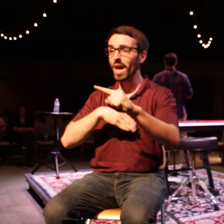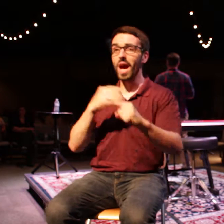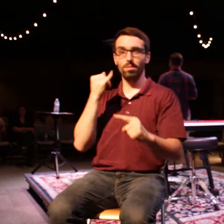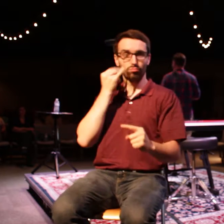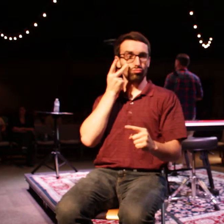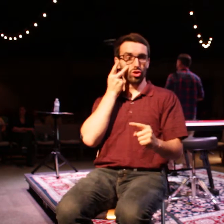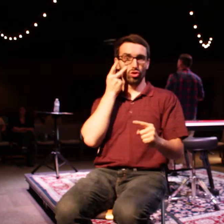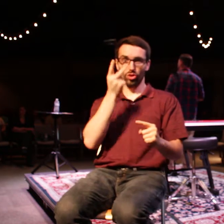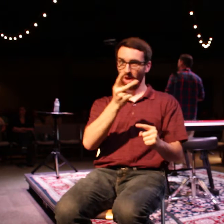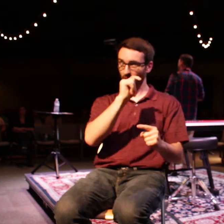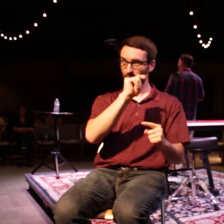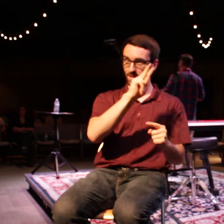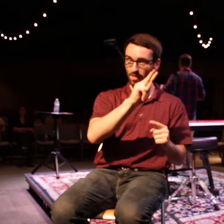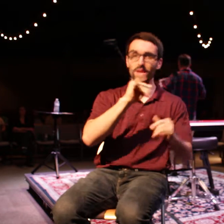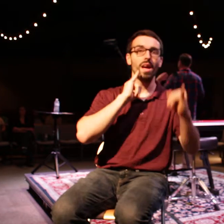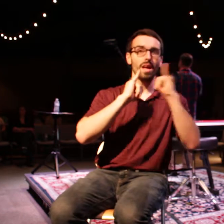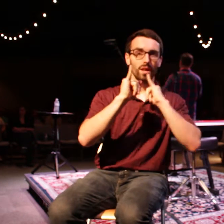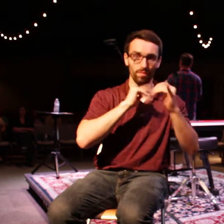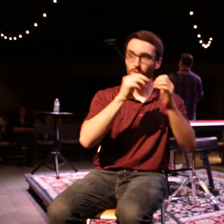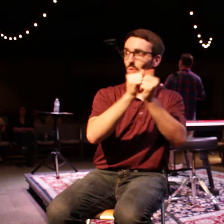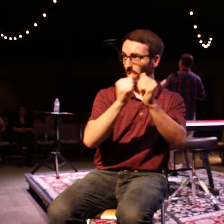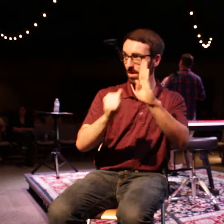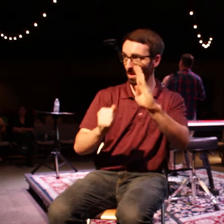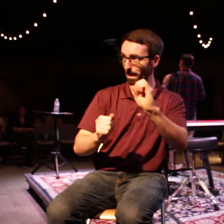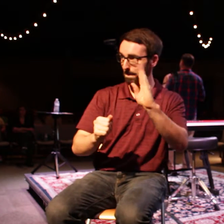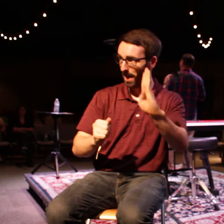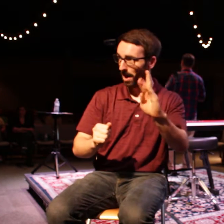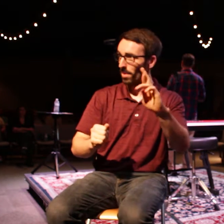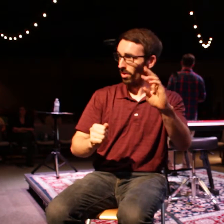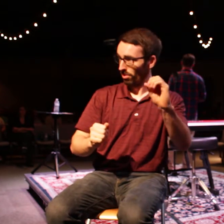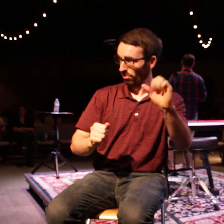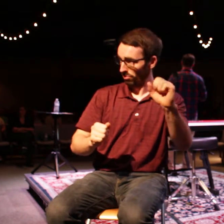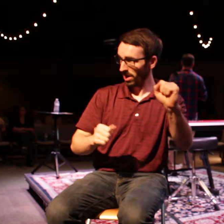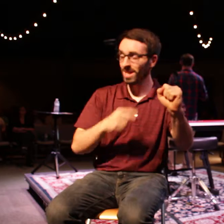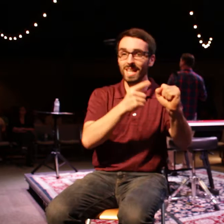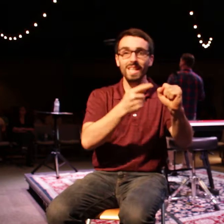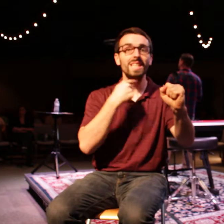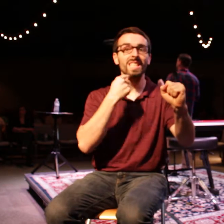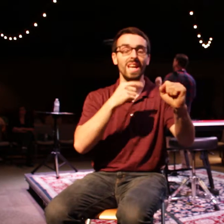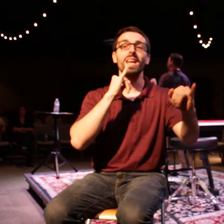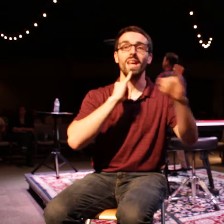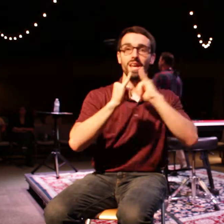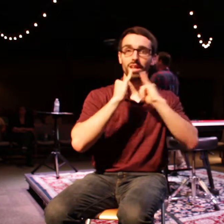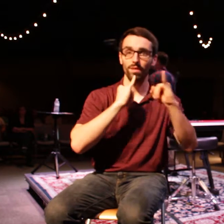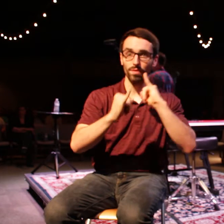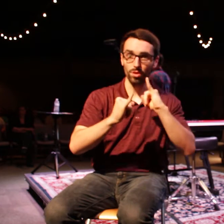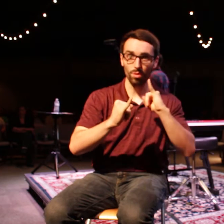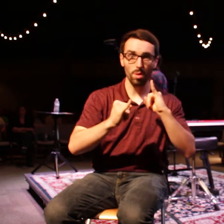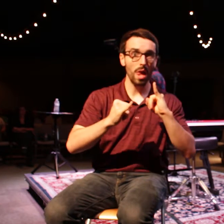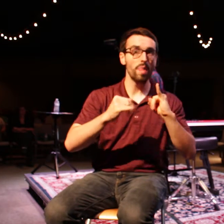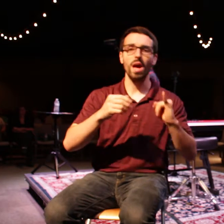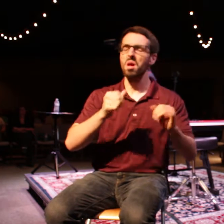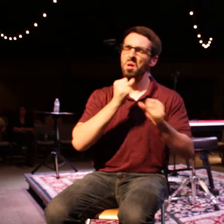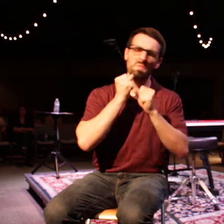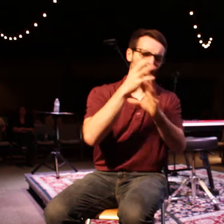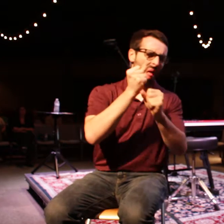this decision one day. I got so sick of yelling and screaming. He said, I decided if I ever got out of the military, I was never going to yell or raise my voice again.